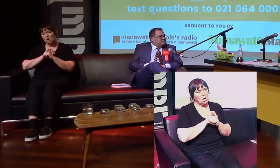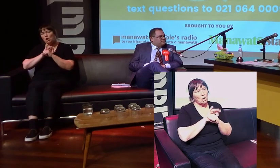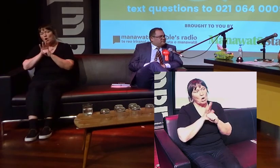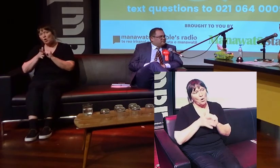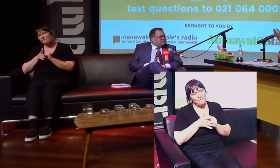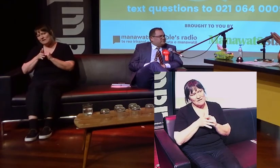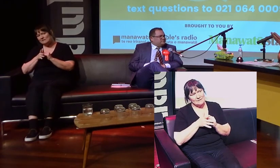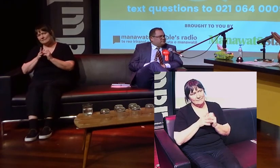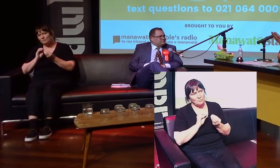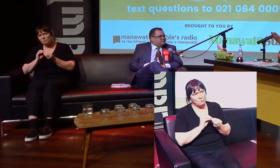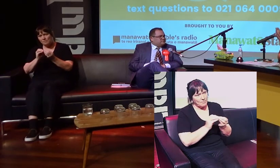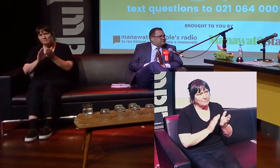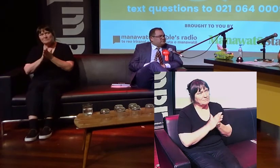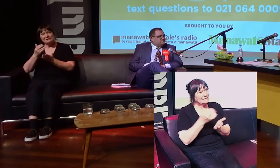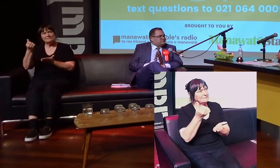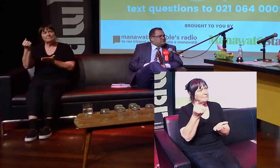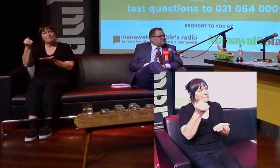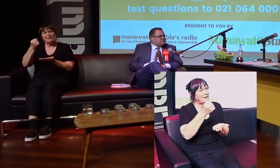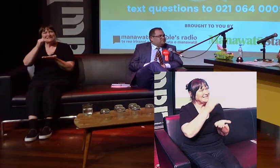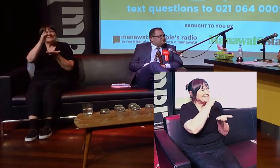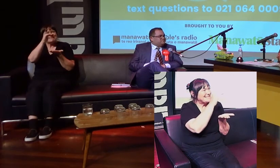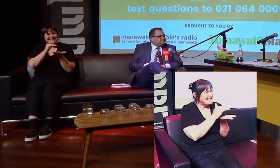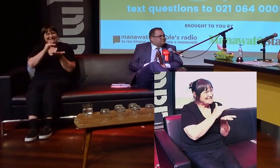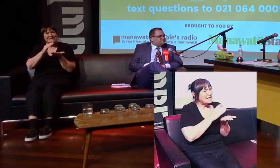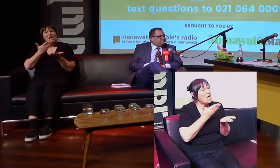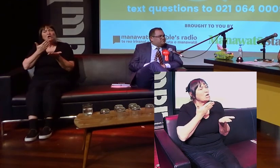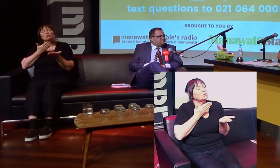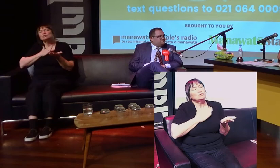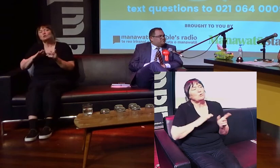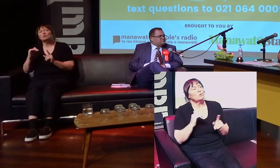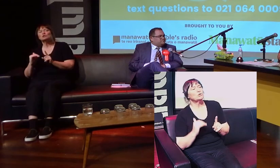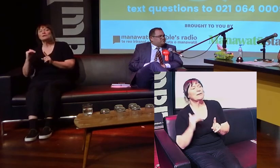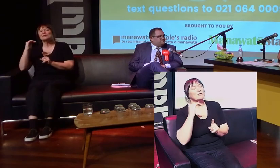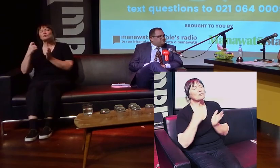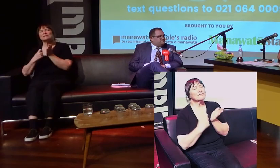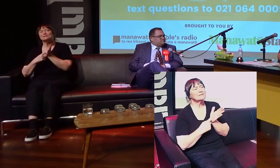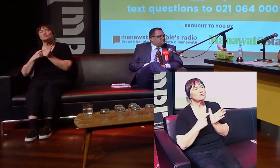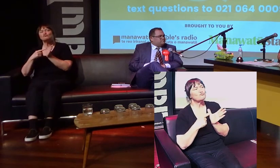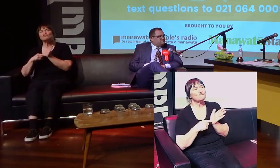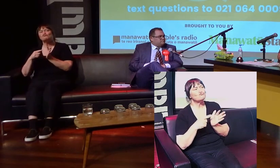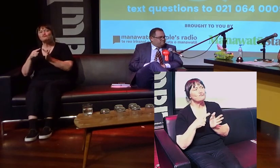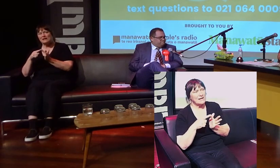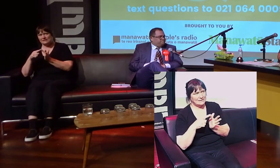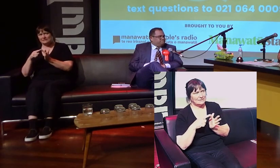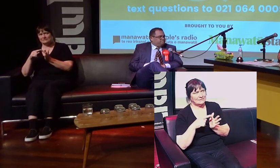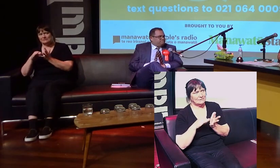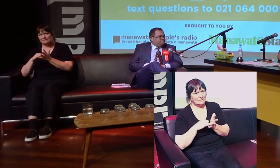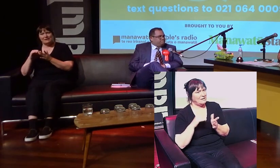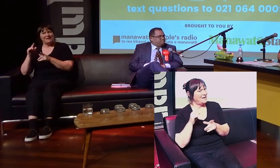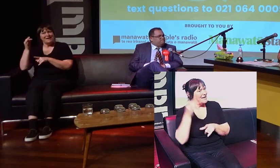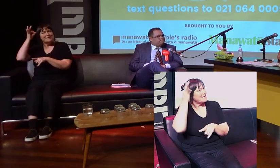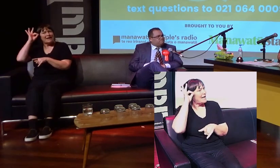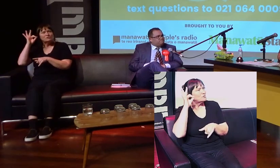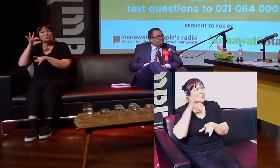tight, that we were trying not to increase rates too much because of COVID. This is an unbudgeted cost for the Council,